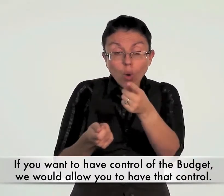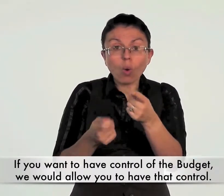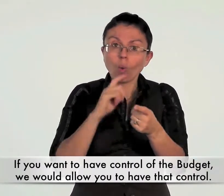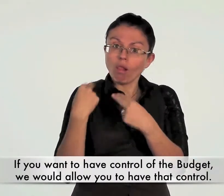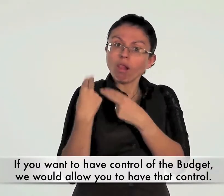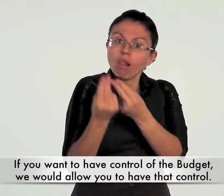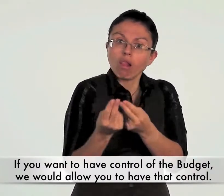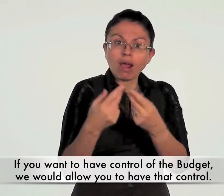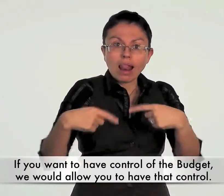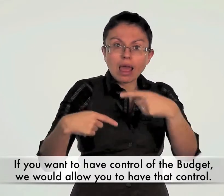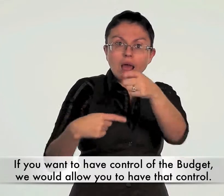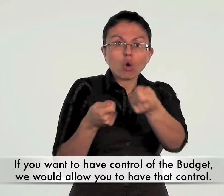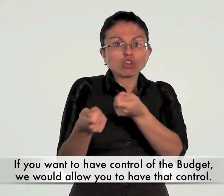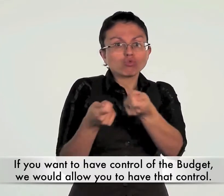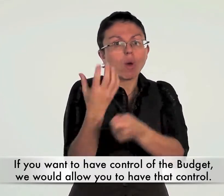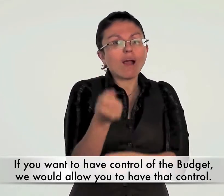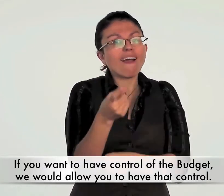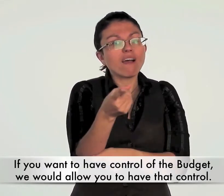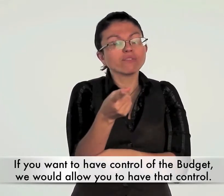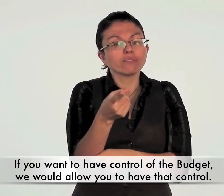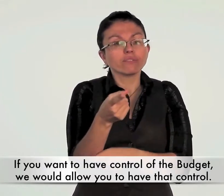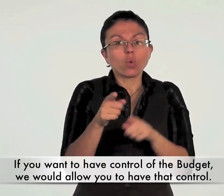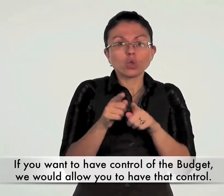have control of the budget we would allow you to have that control.